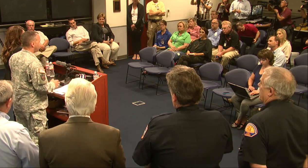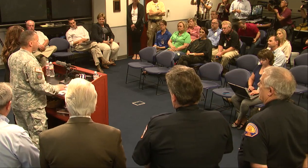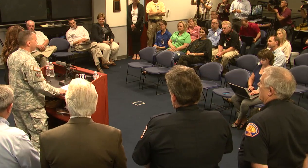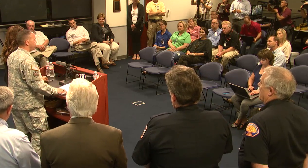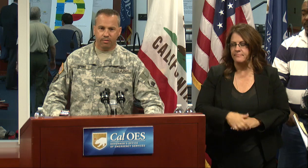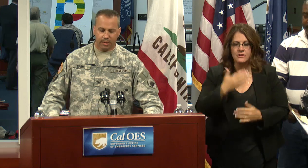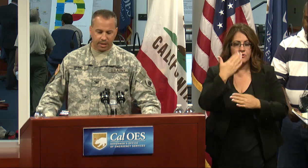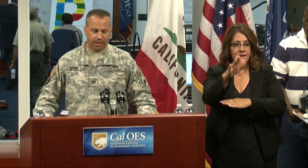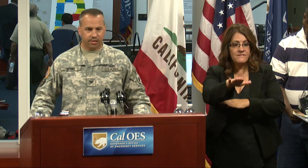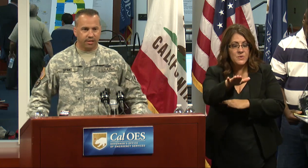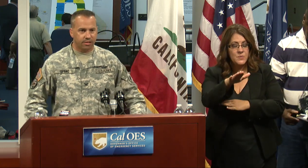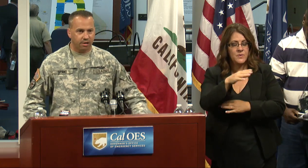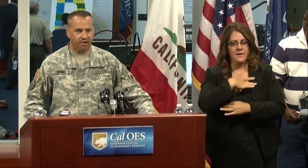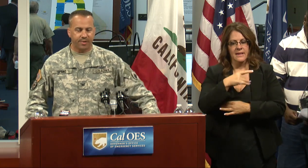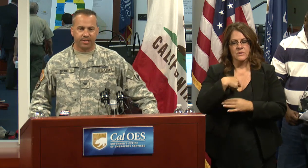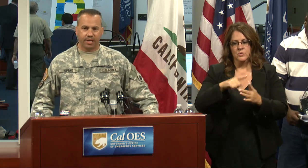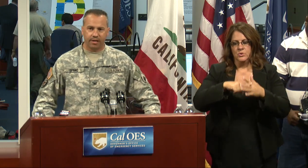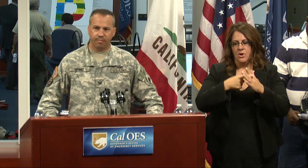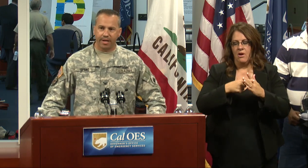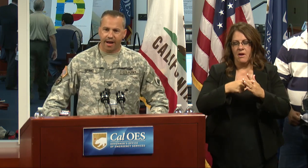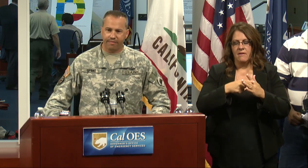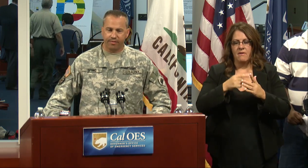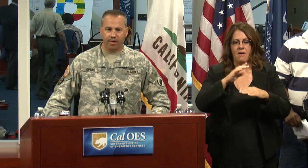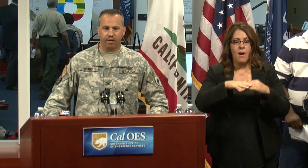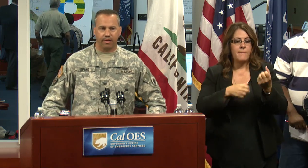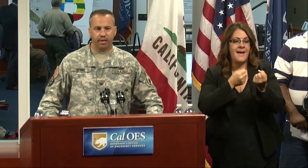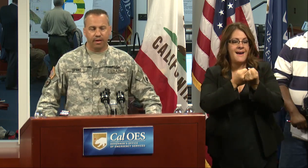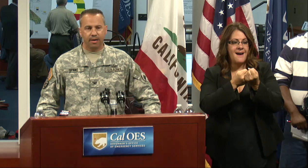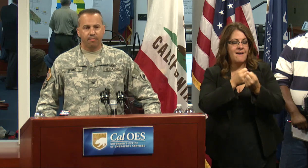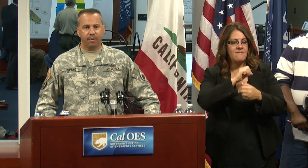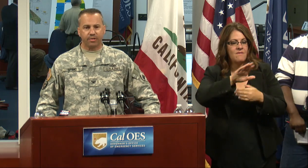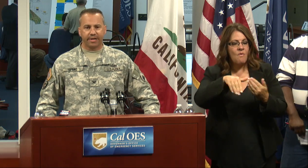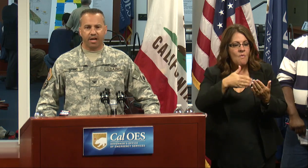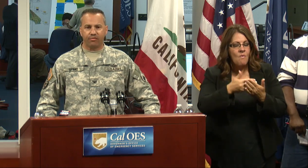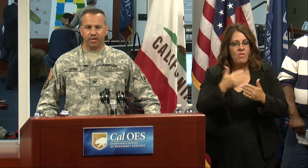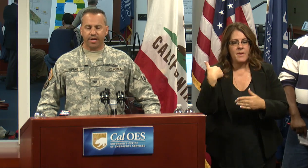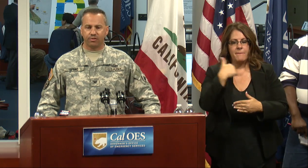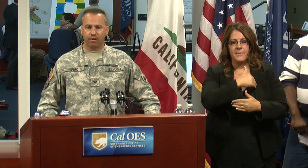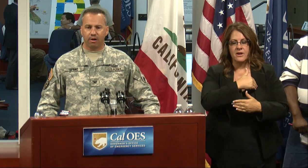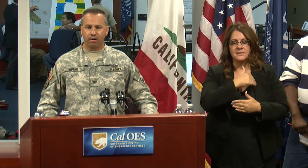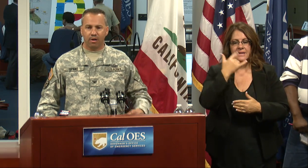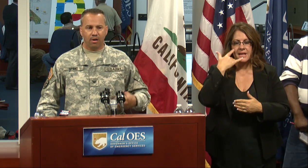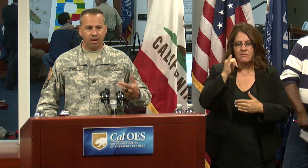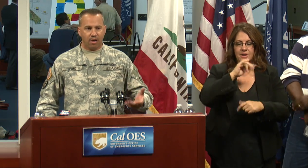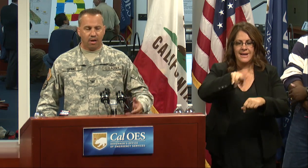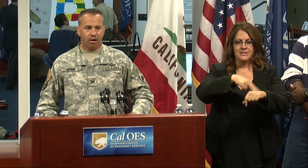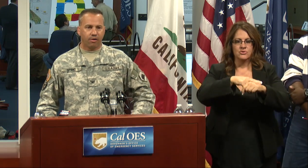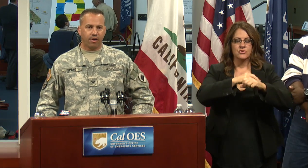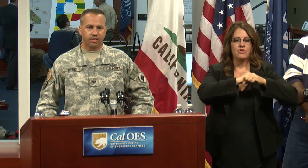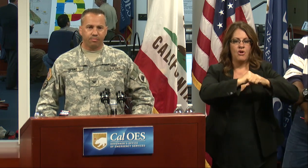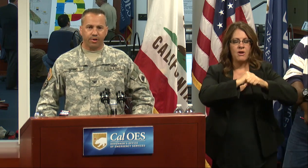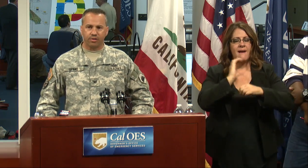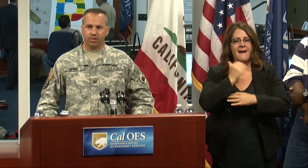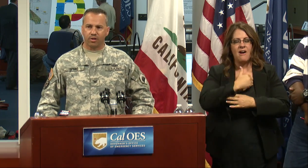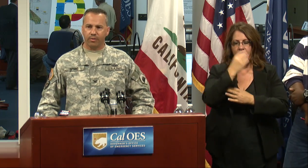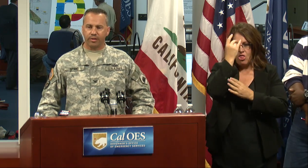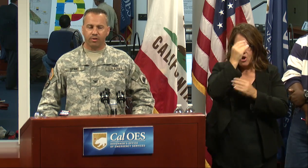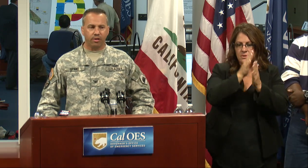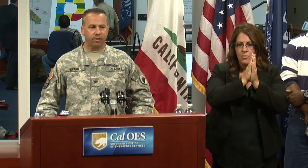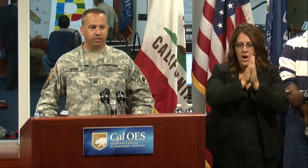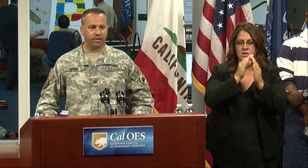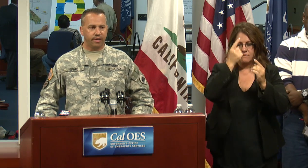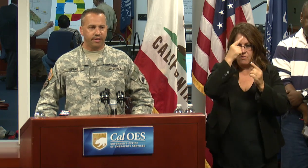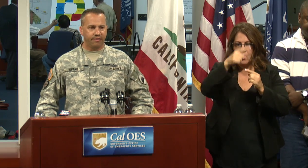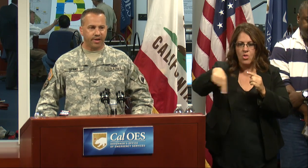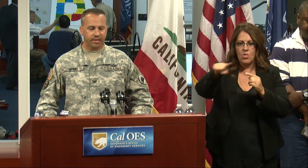Good afternoon and I'd just like to start off by saying on behalf of all the members of the California National Guard, our thoughts and prayers also go out